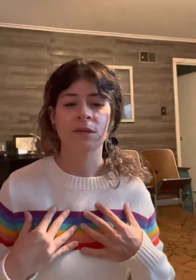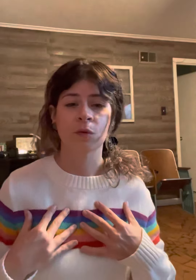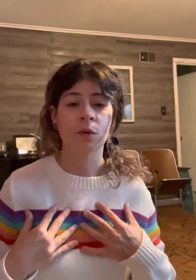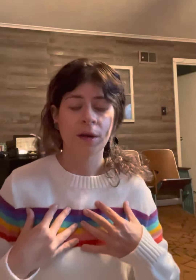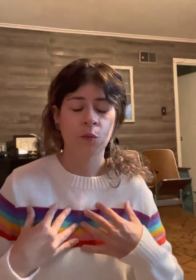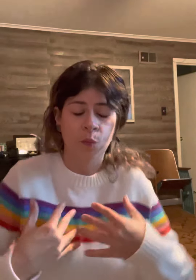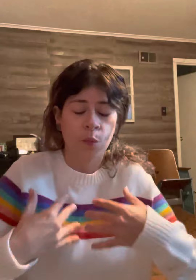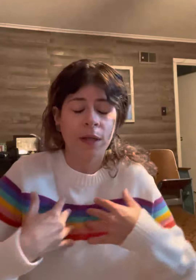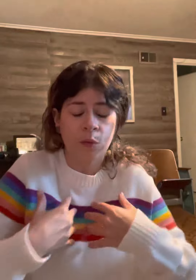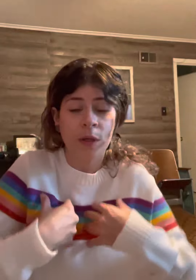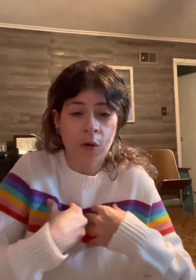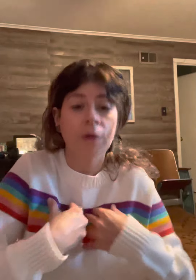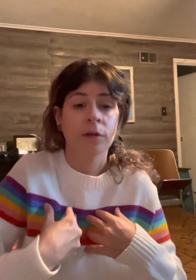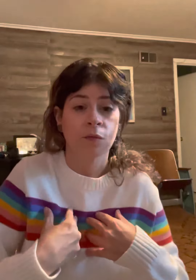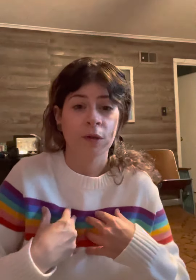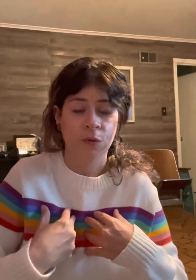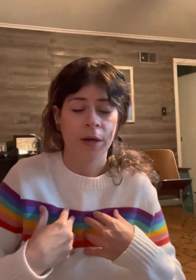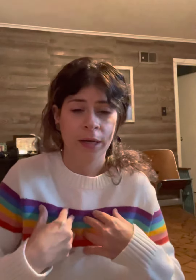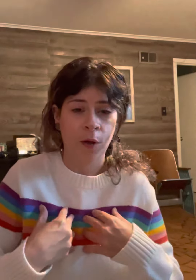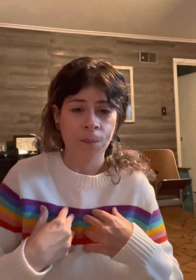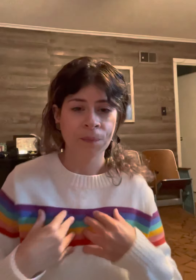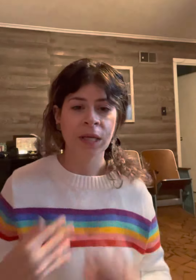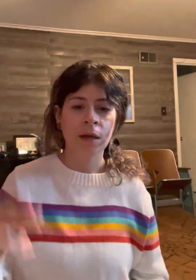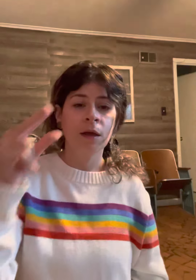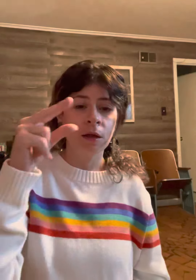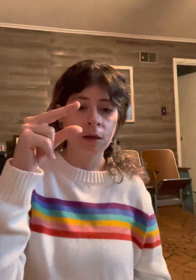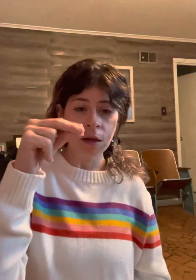so we are their voice right now. No.